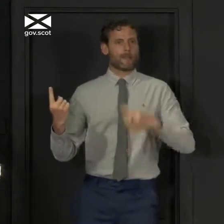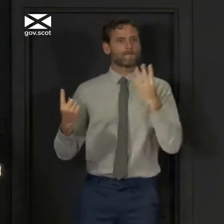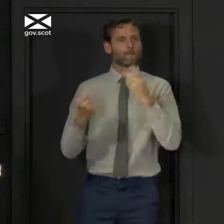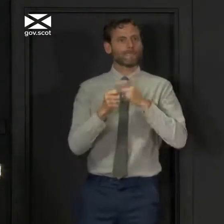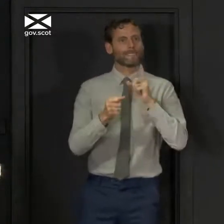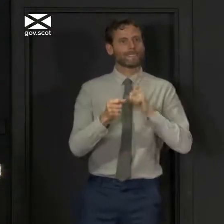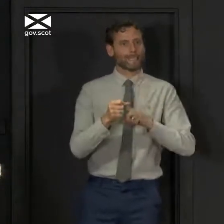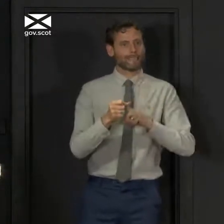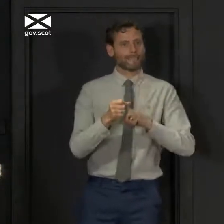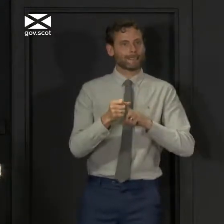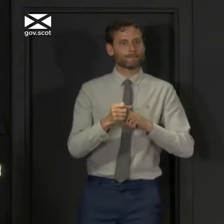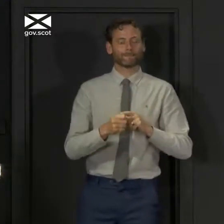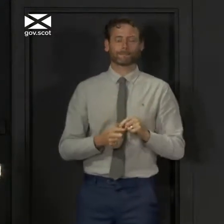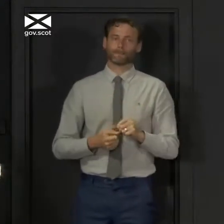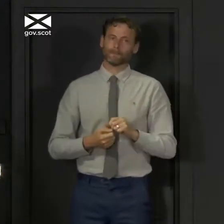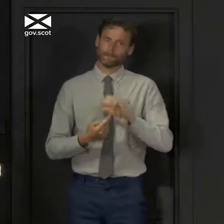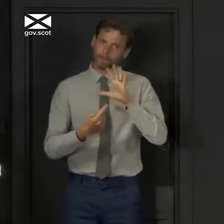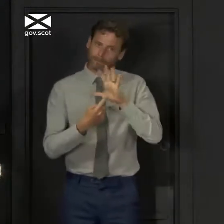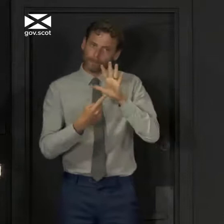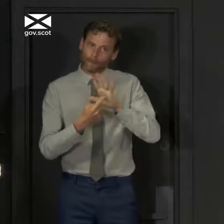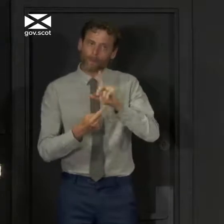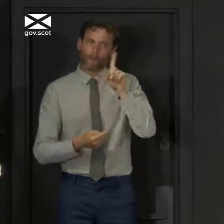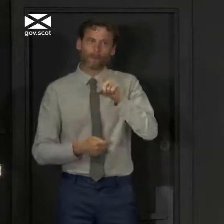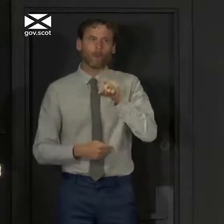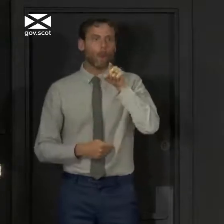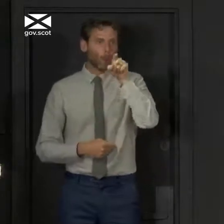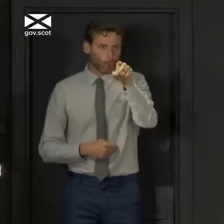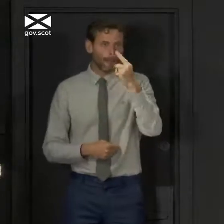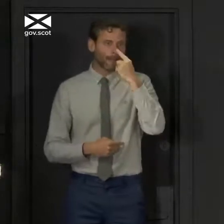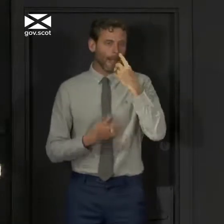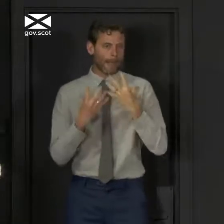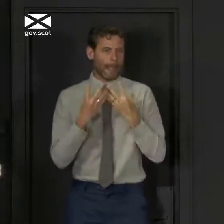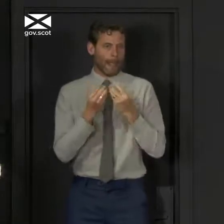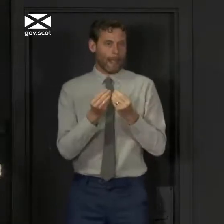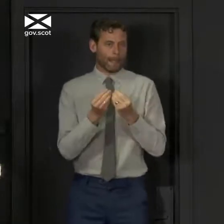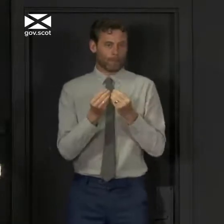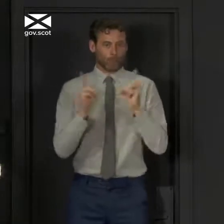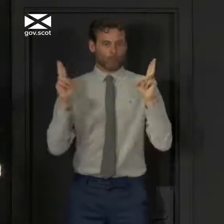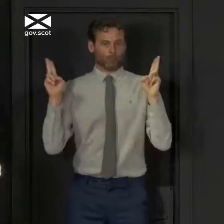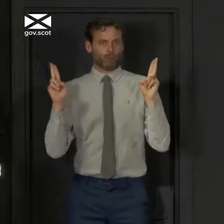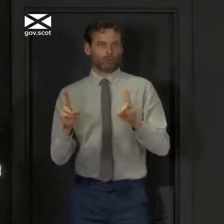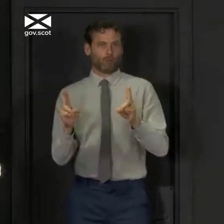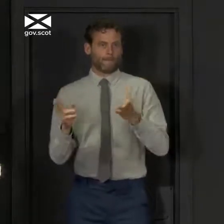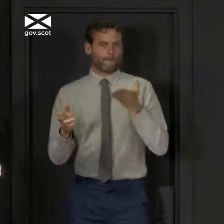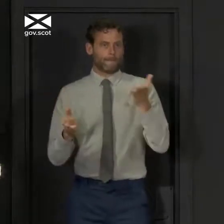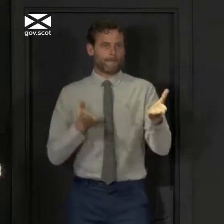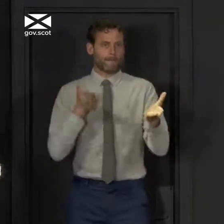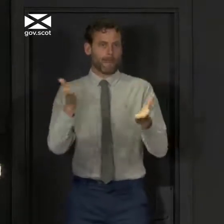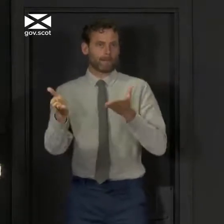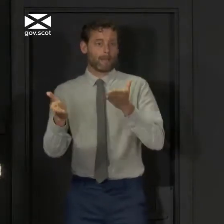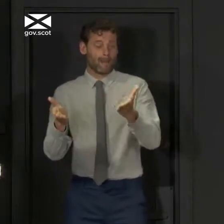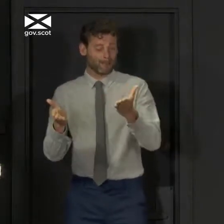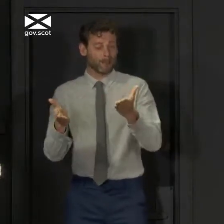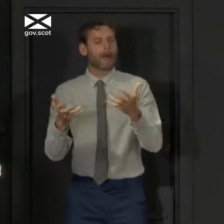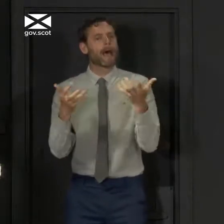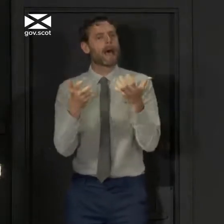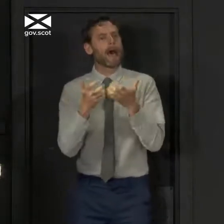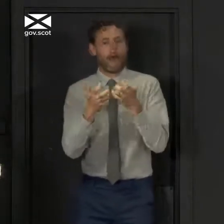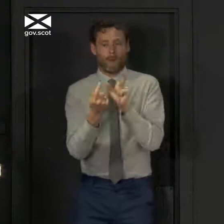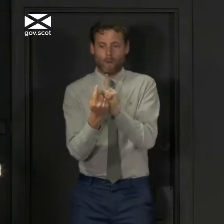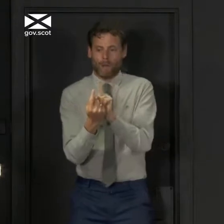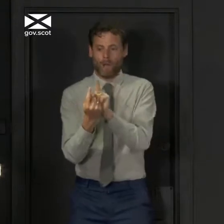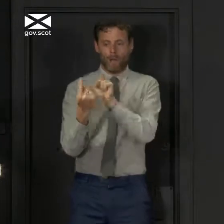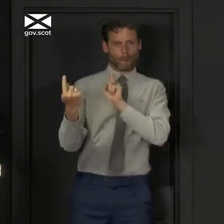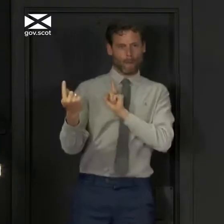a really important point, that you can minimise the chances of that happening by taking care not to be a close contact